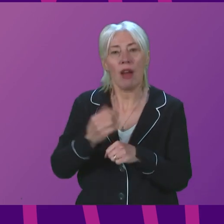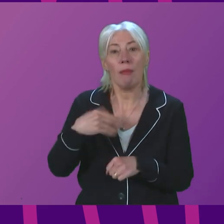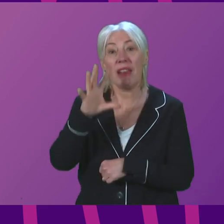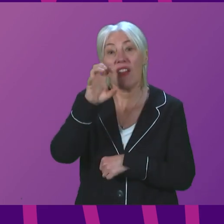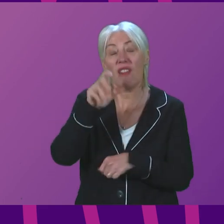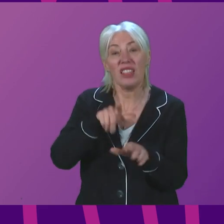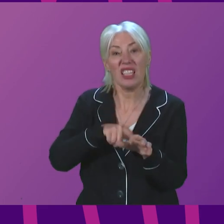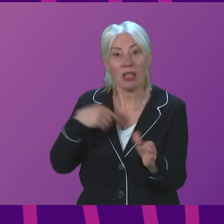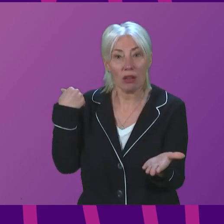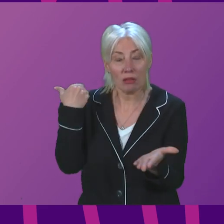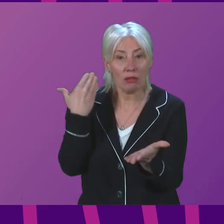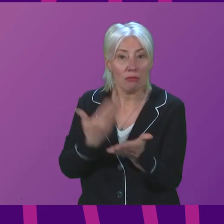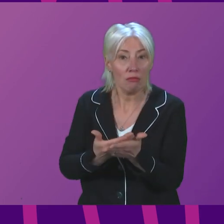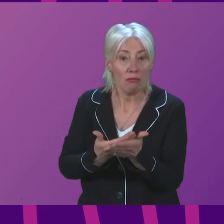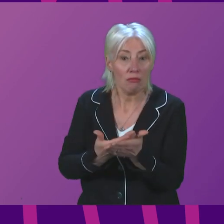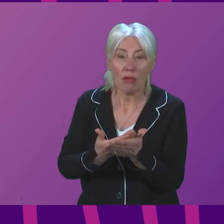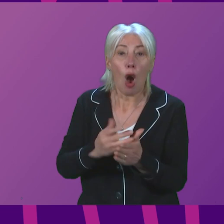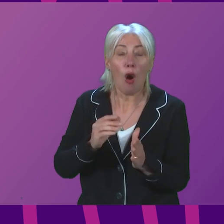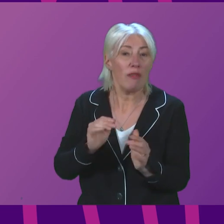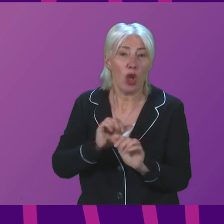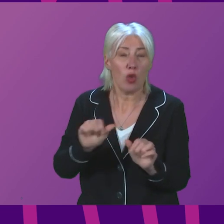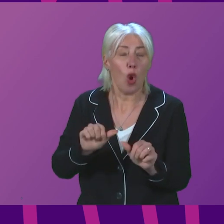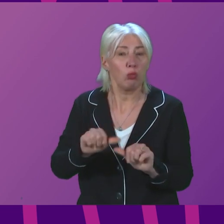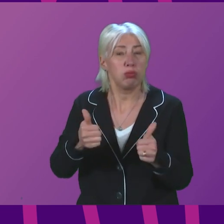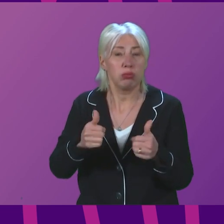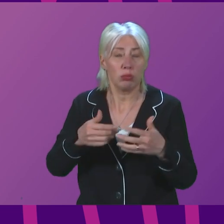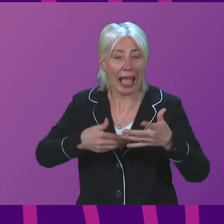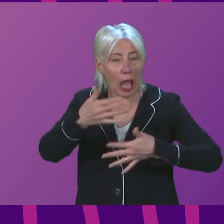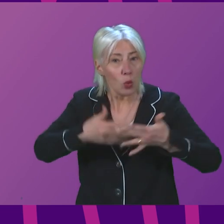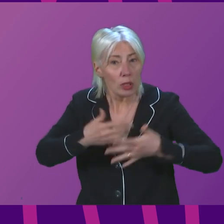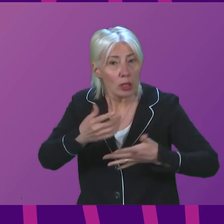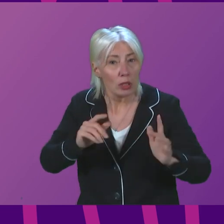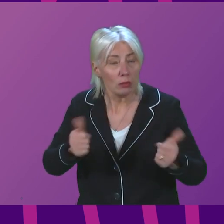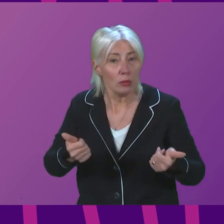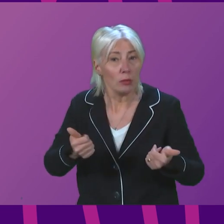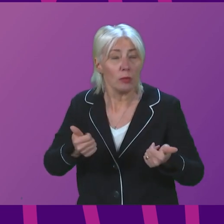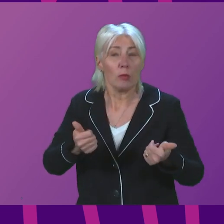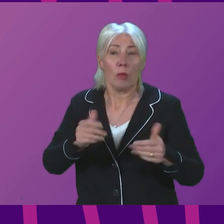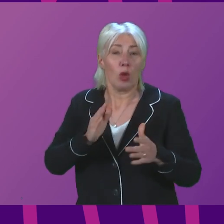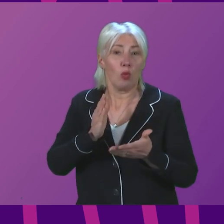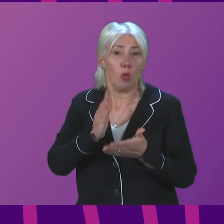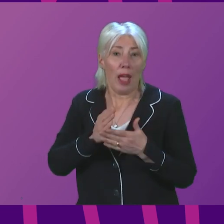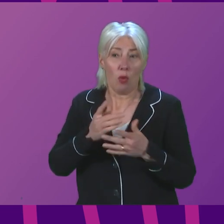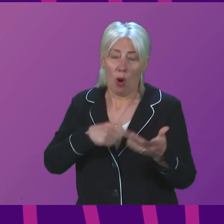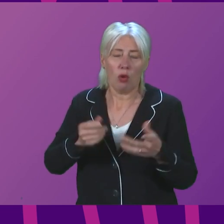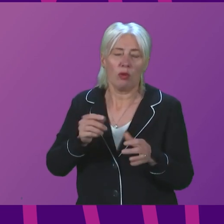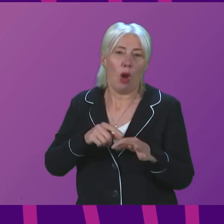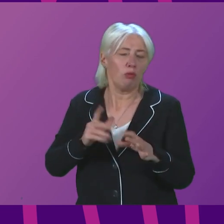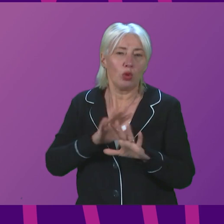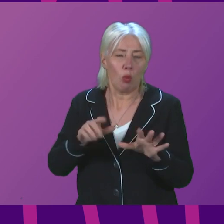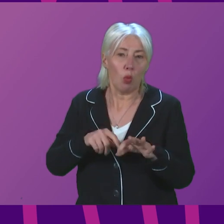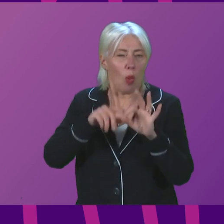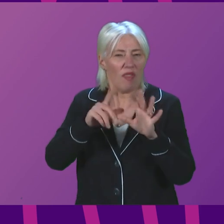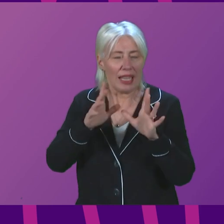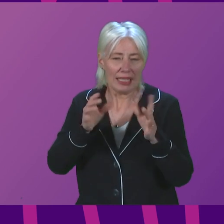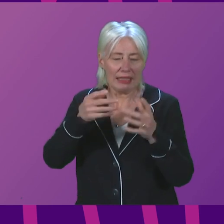years of unqualified accounts. That is the reality in terms of our stewardship of the public finances.